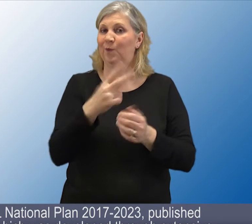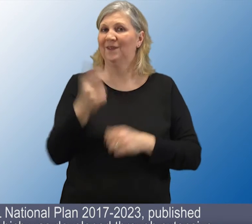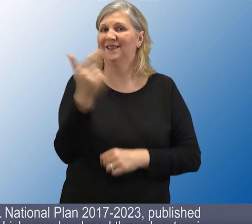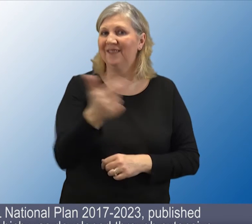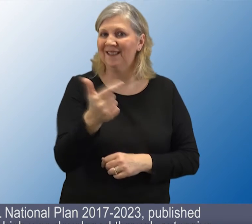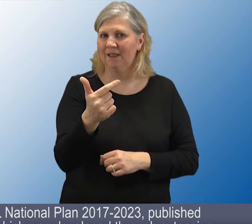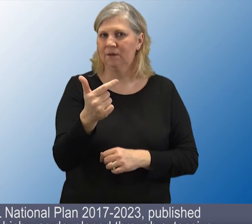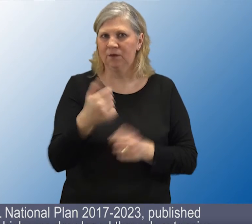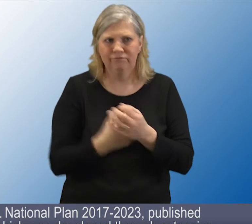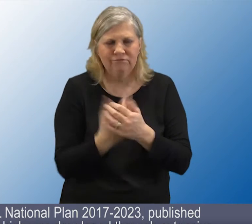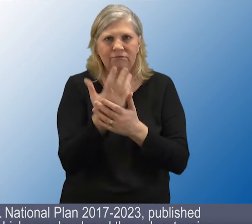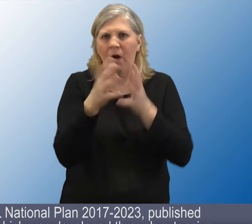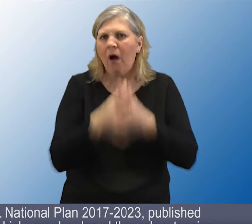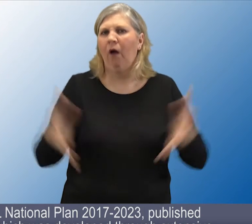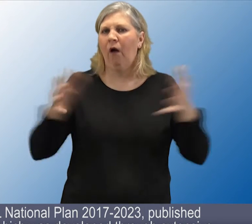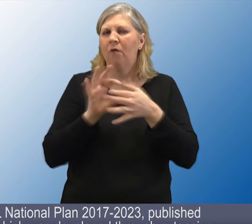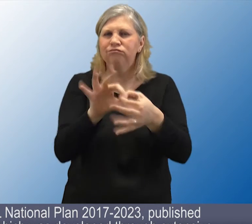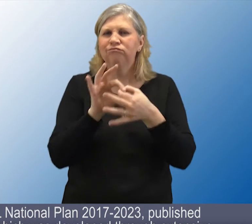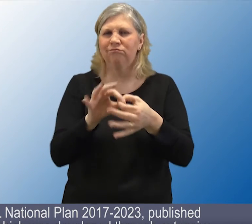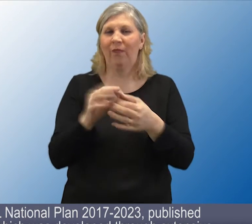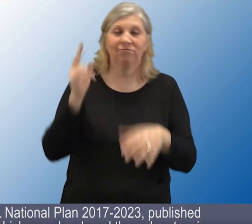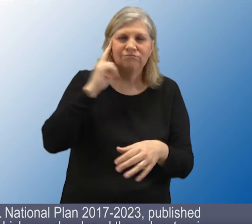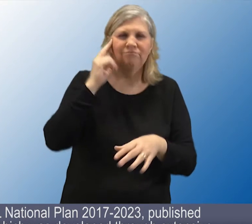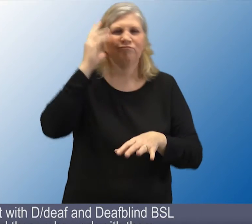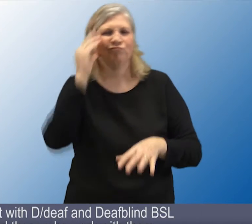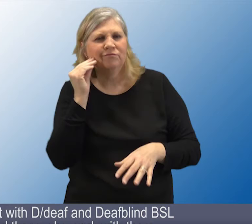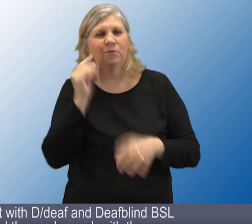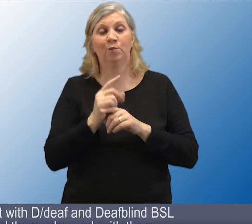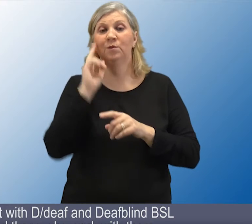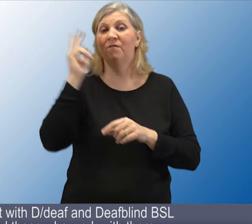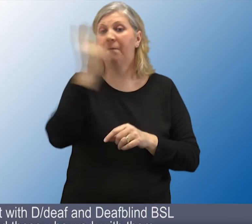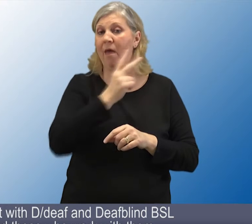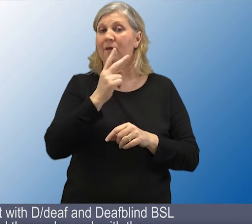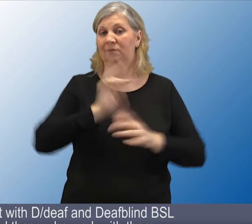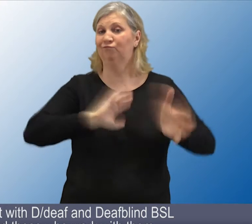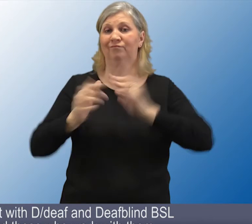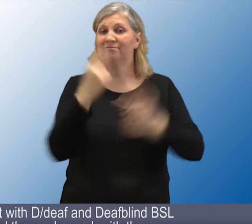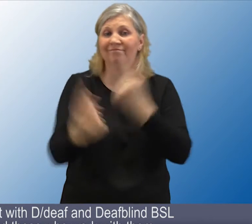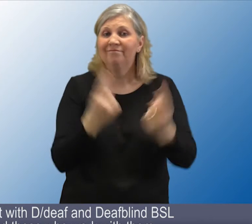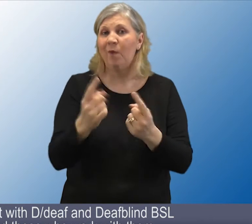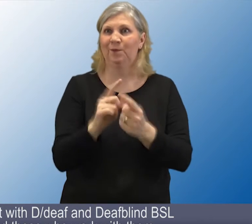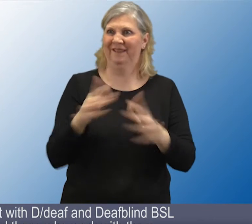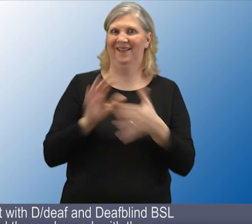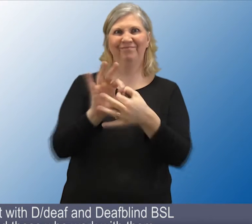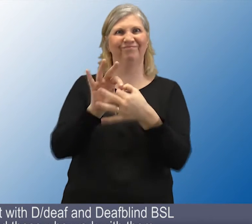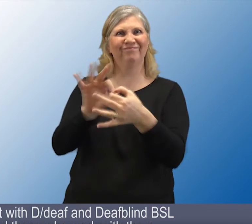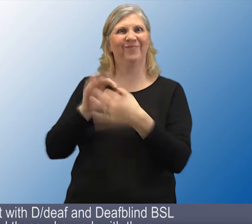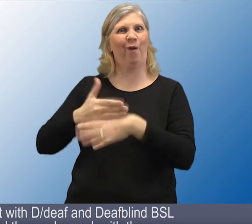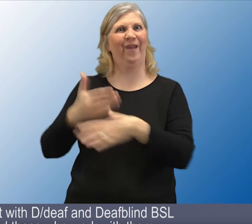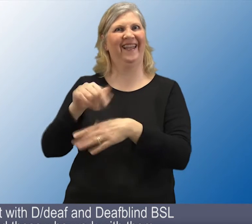2017, which was developed through extensive engagement with deaf and deafblind BSL users and those who work with them.